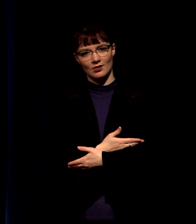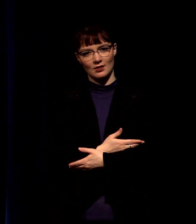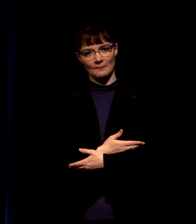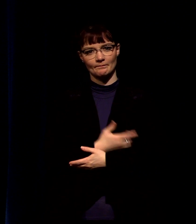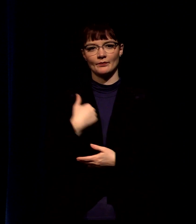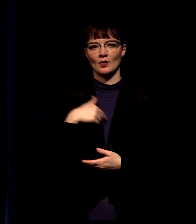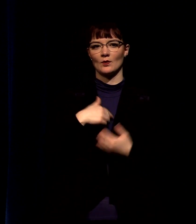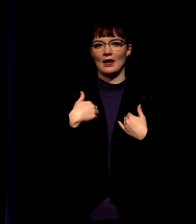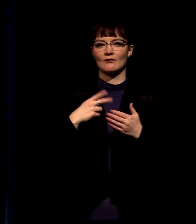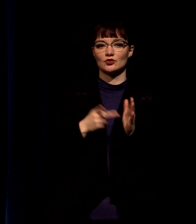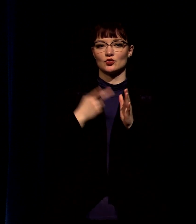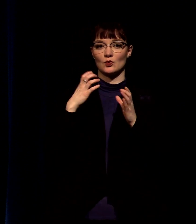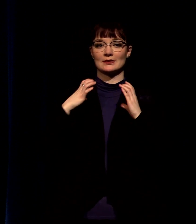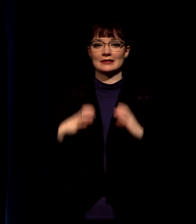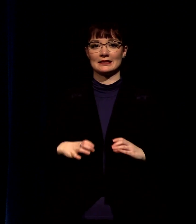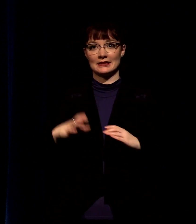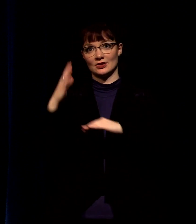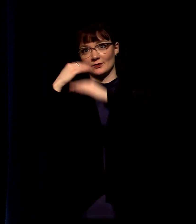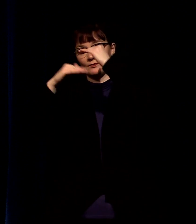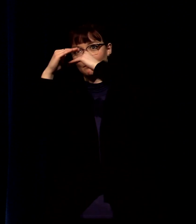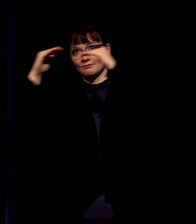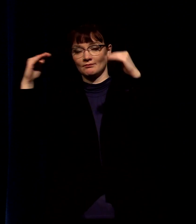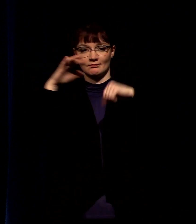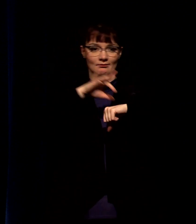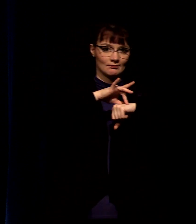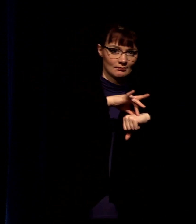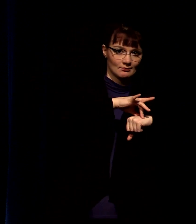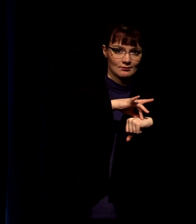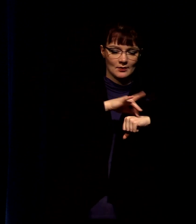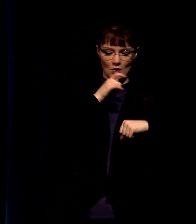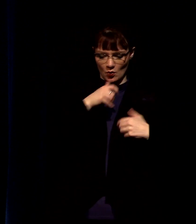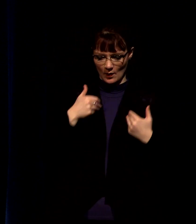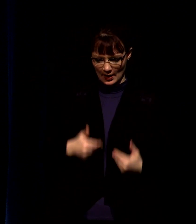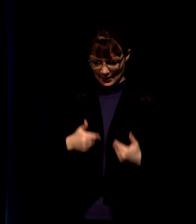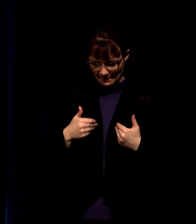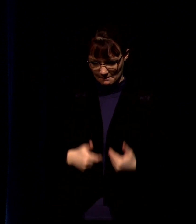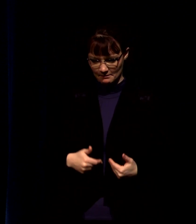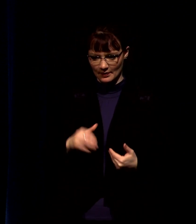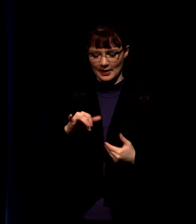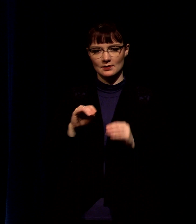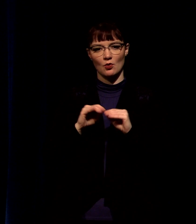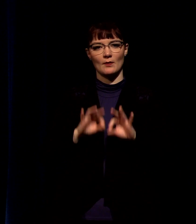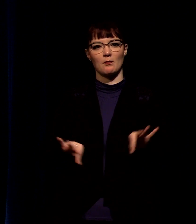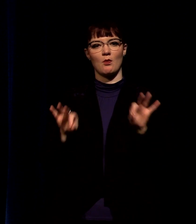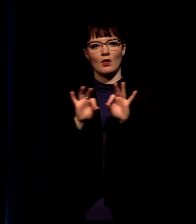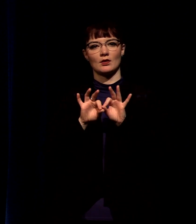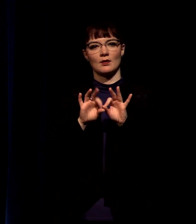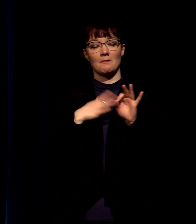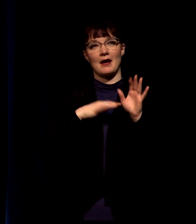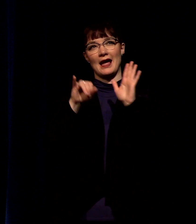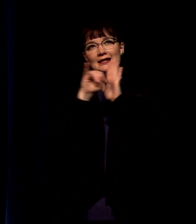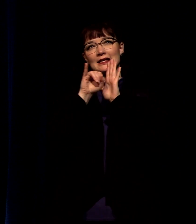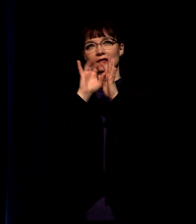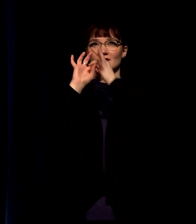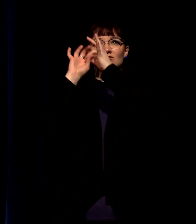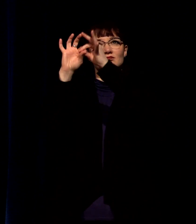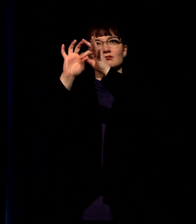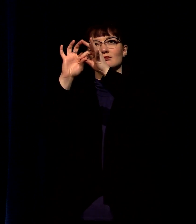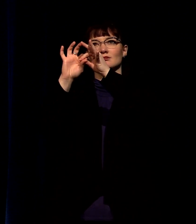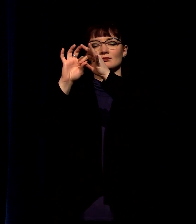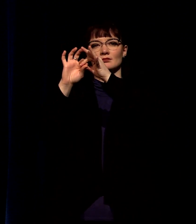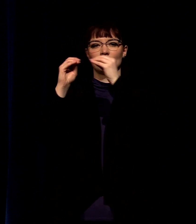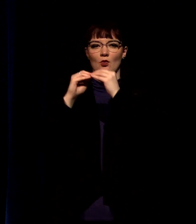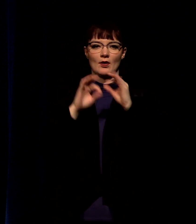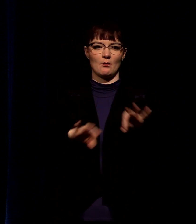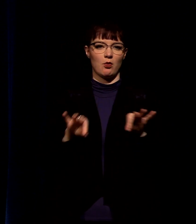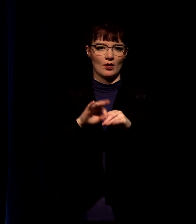as dual citizens in this tension who we are is more important our identity always trumps where we are we are